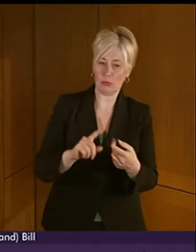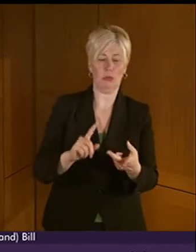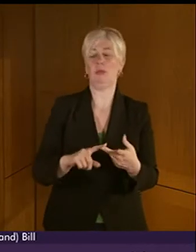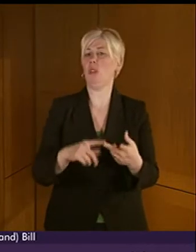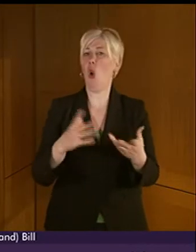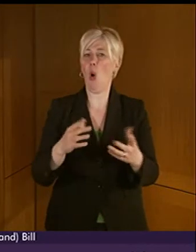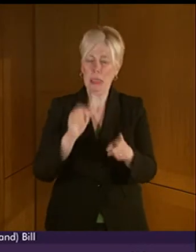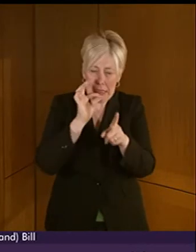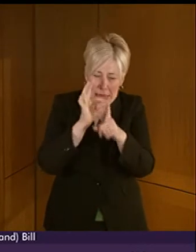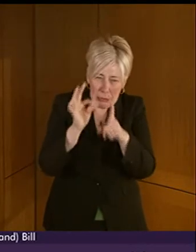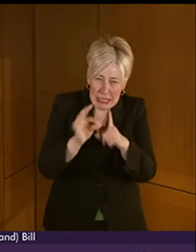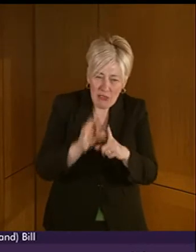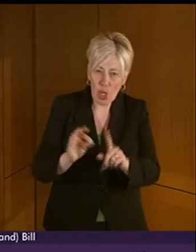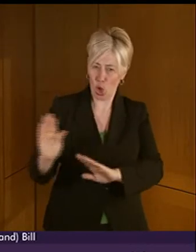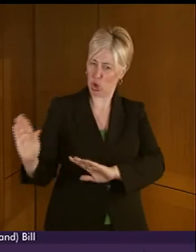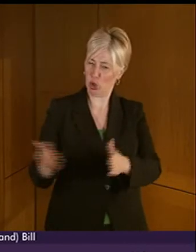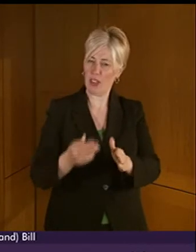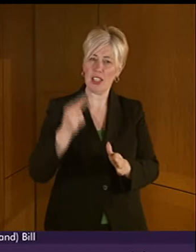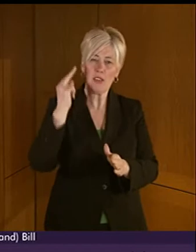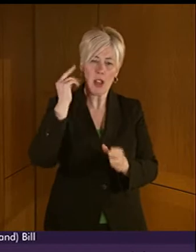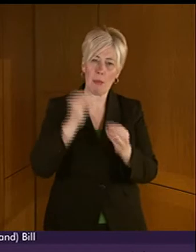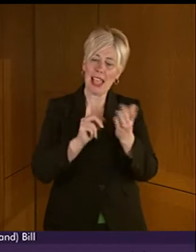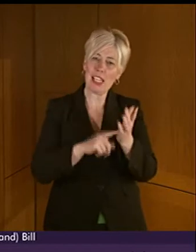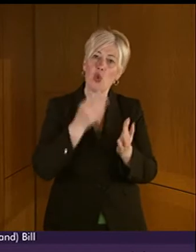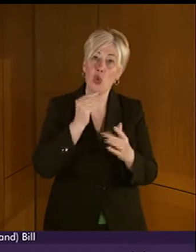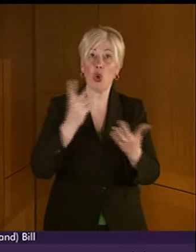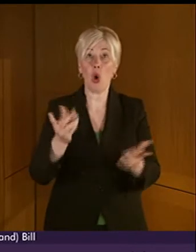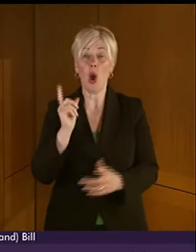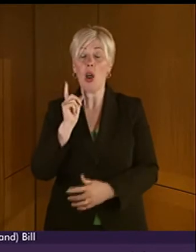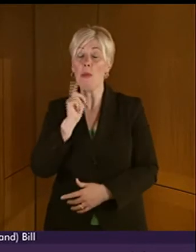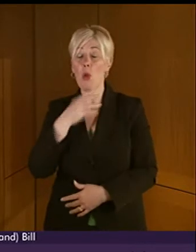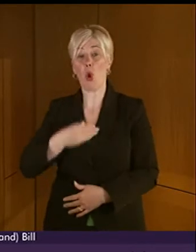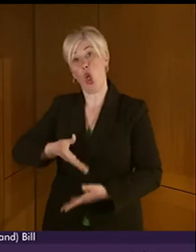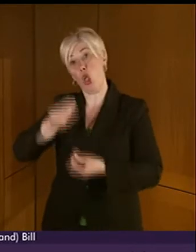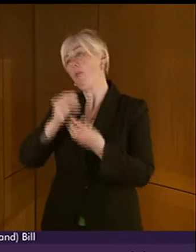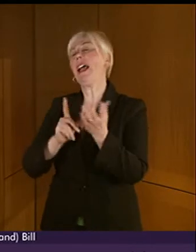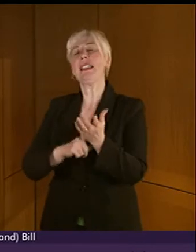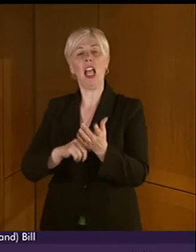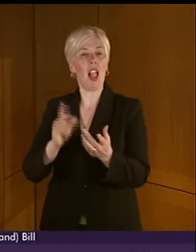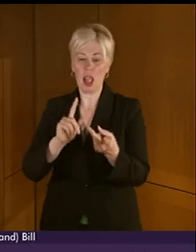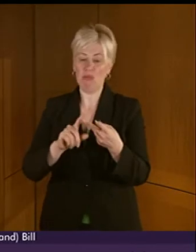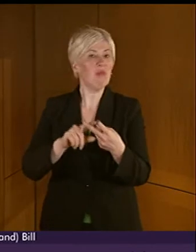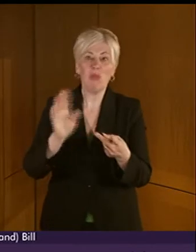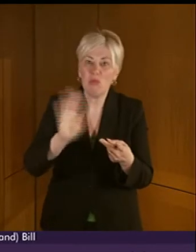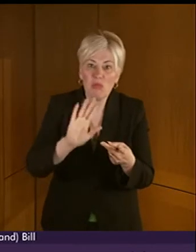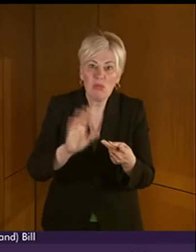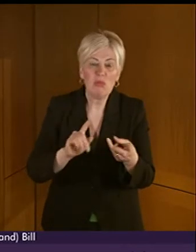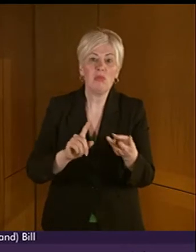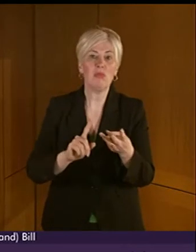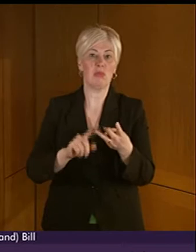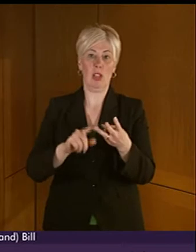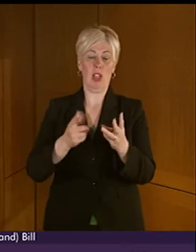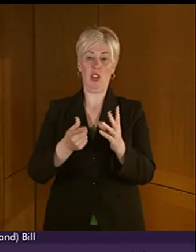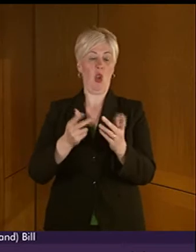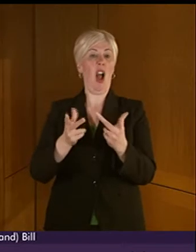specific services to BSL users or those wishing to learn BSL. The bill also does not apply to sign language communicated in other